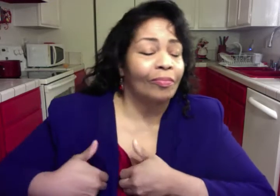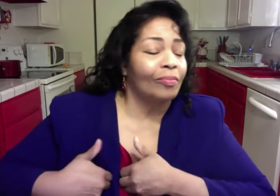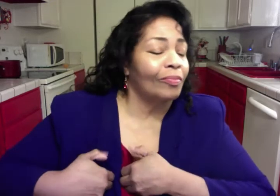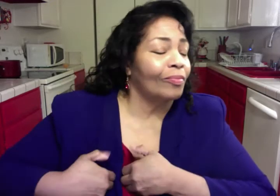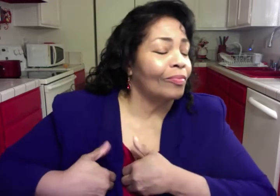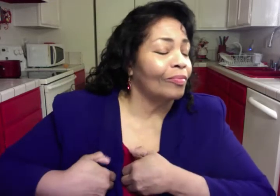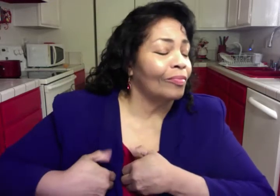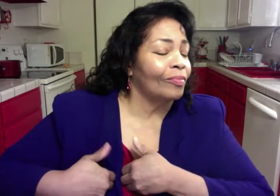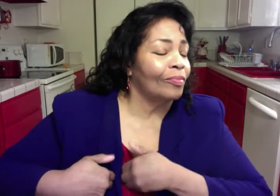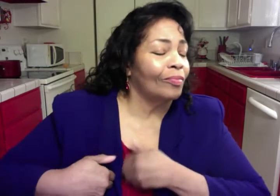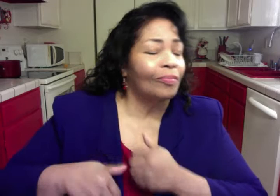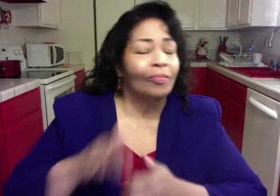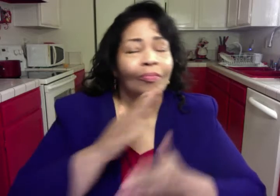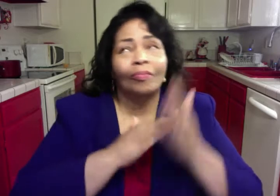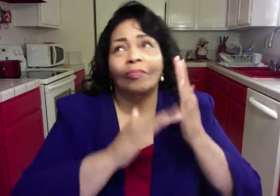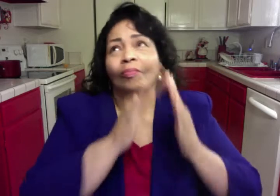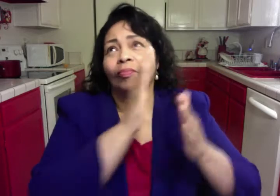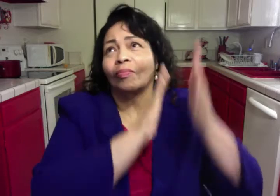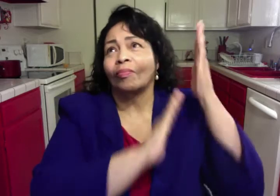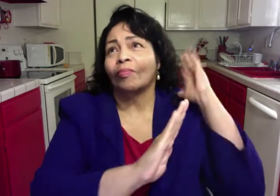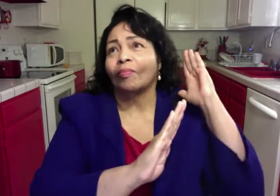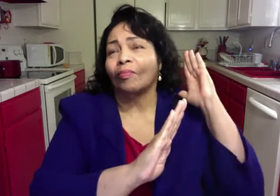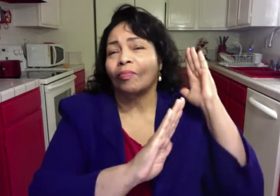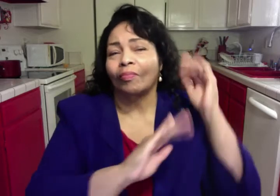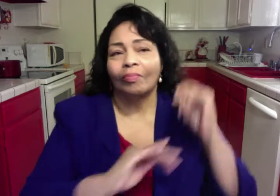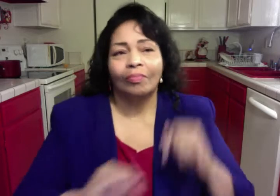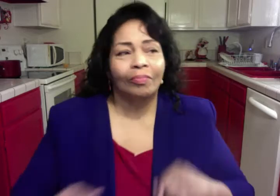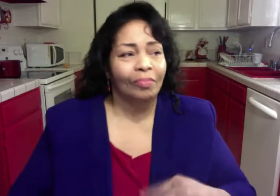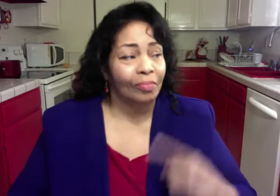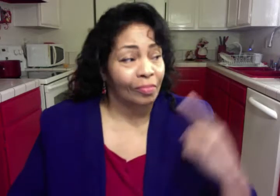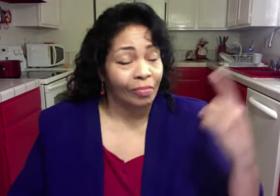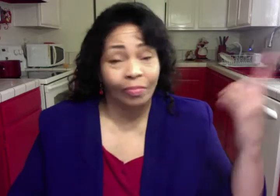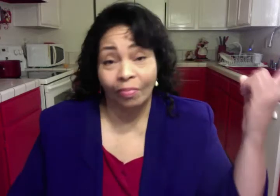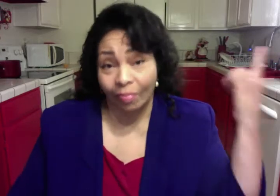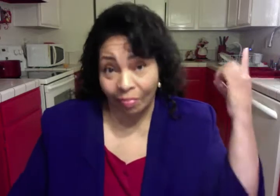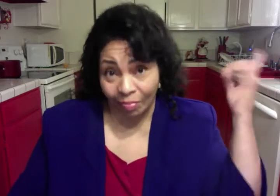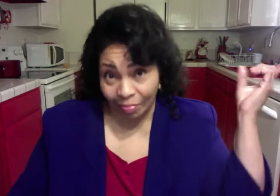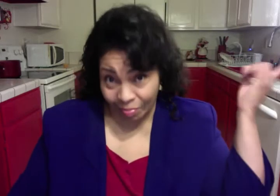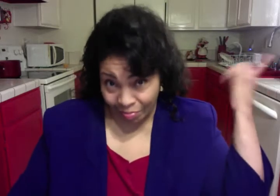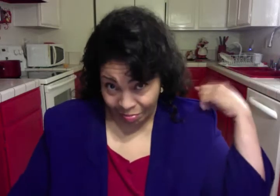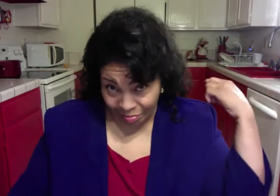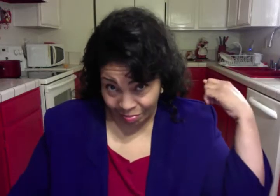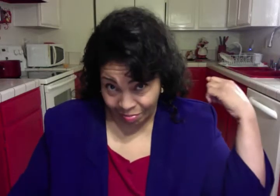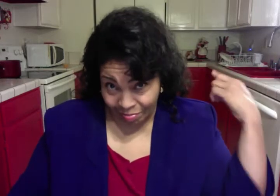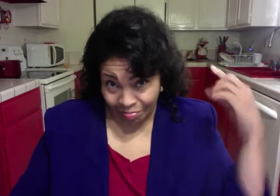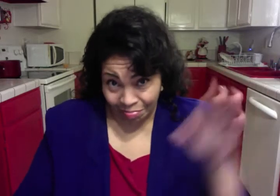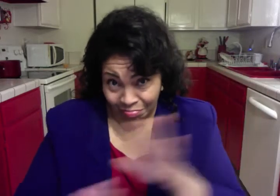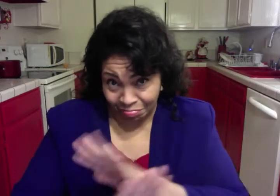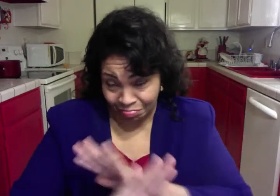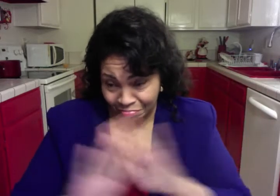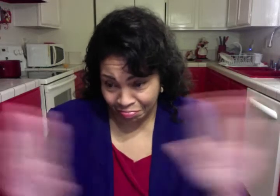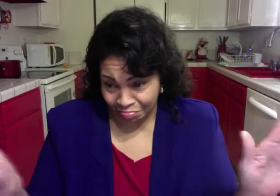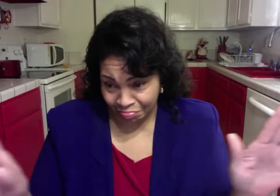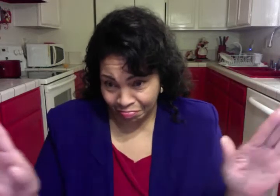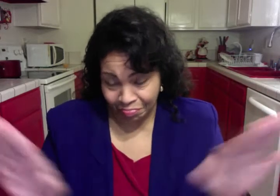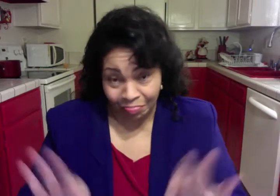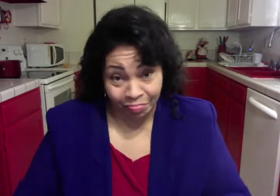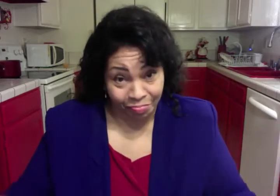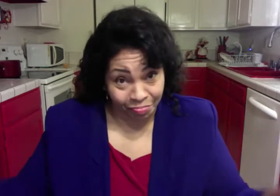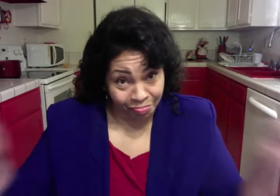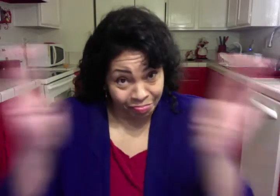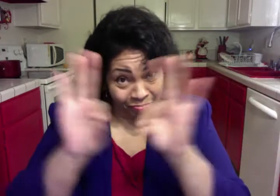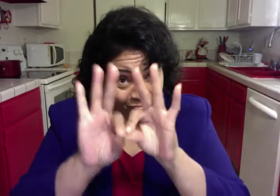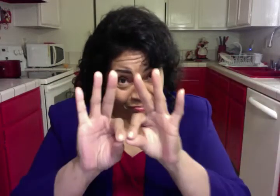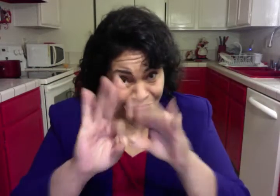of blue. But to give her soul a chord, how the words are great.